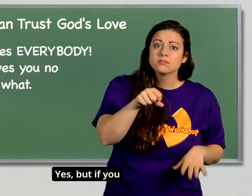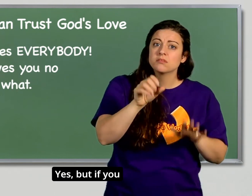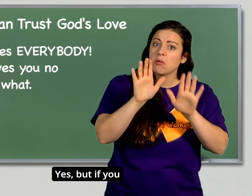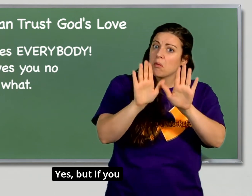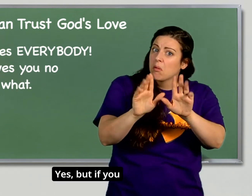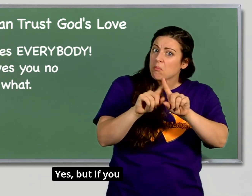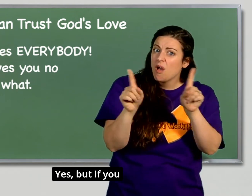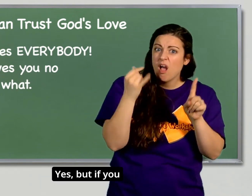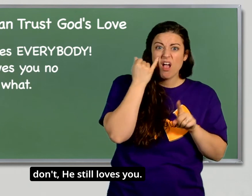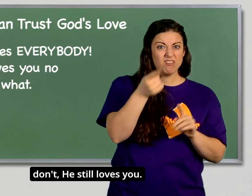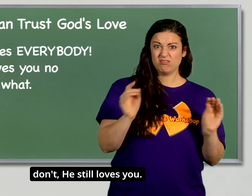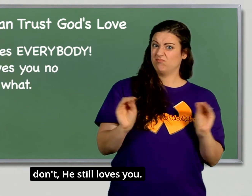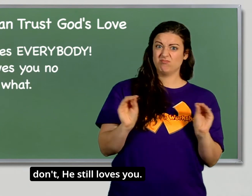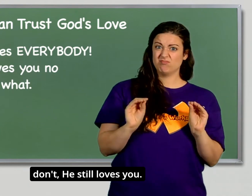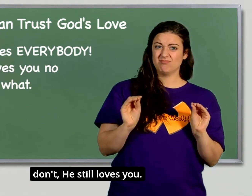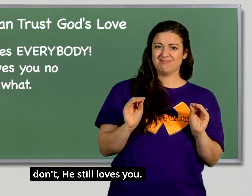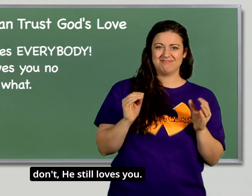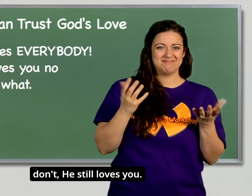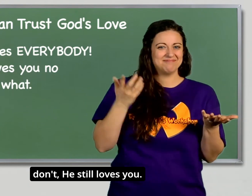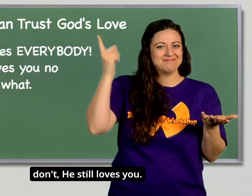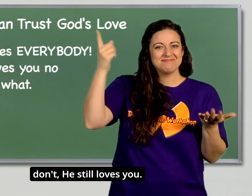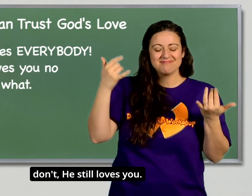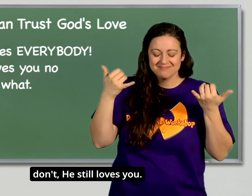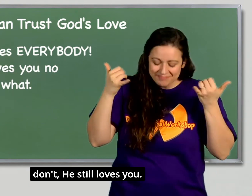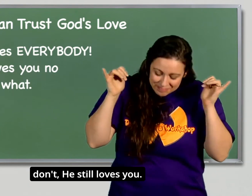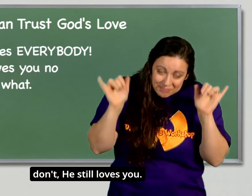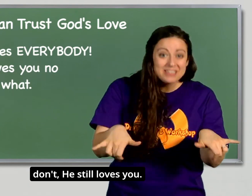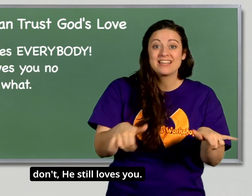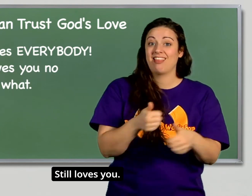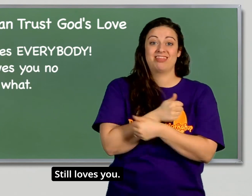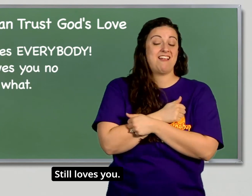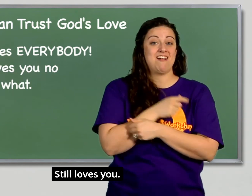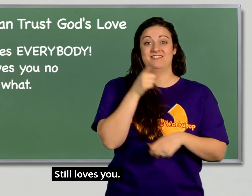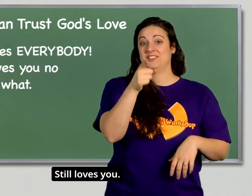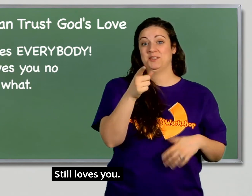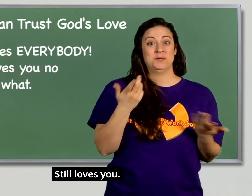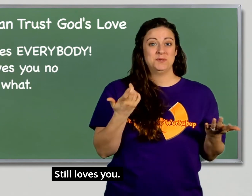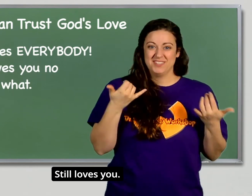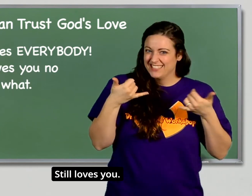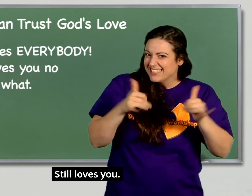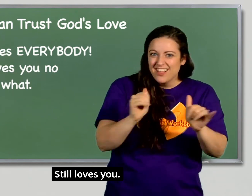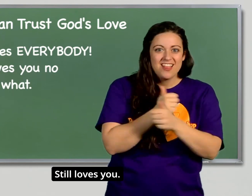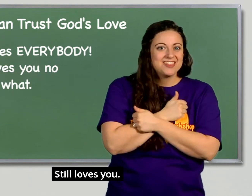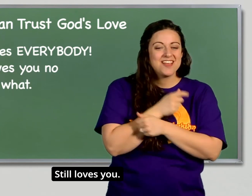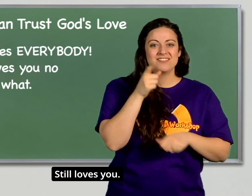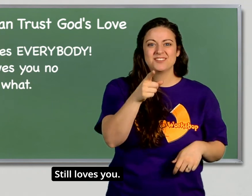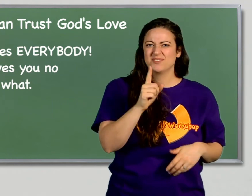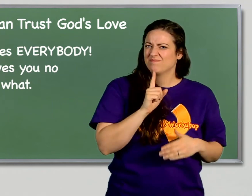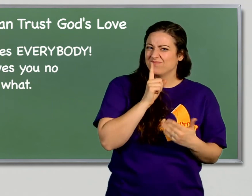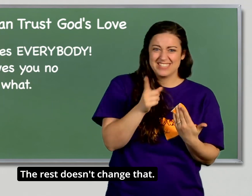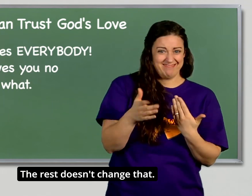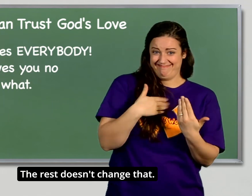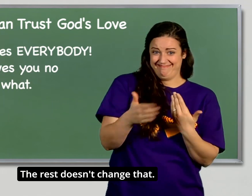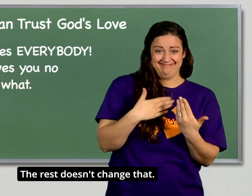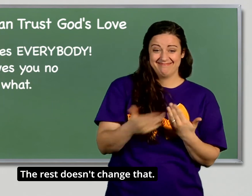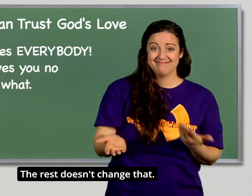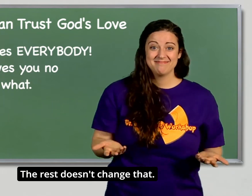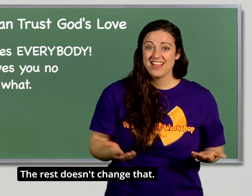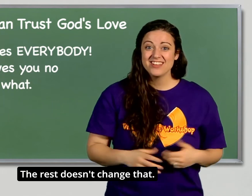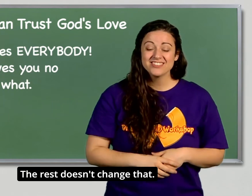but if you don't He still loves you Still loves you The rest doesn't change